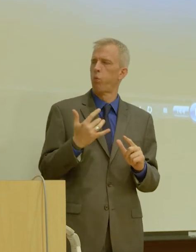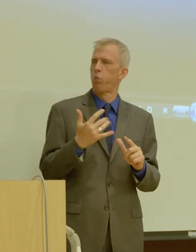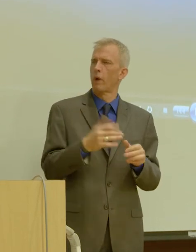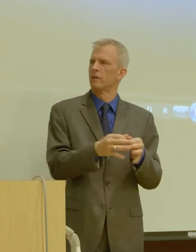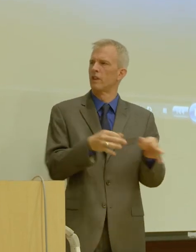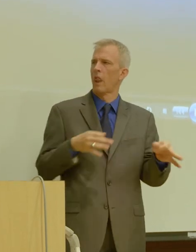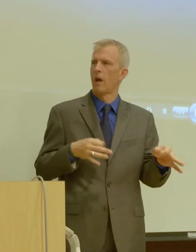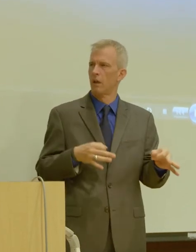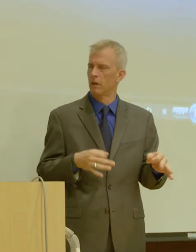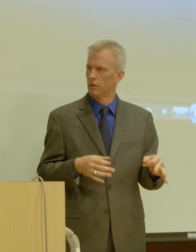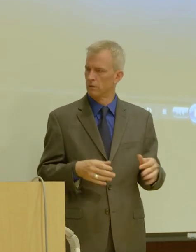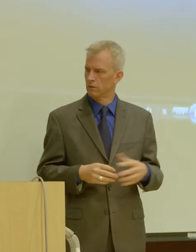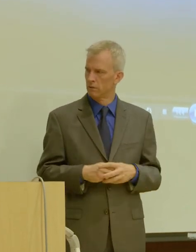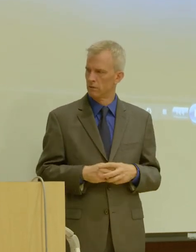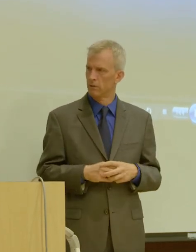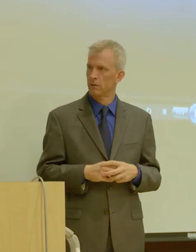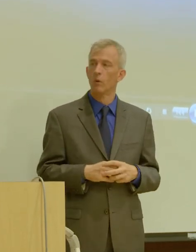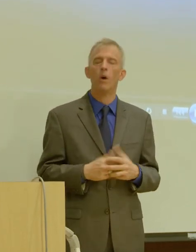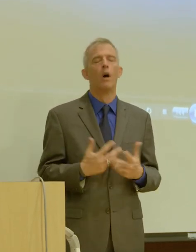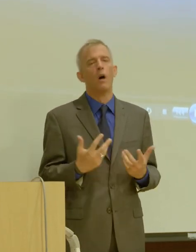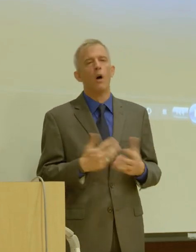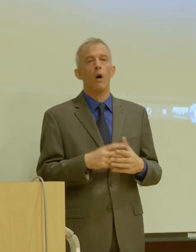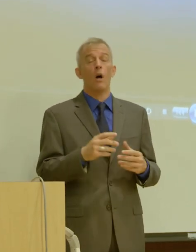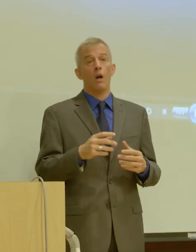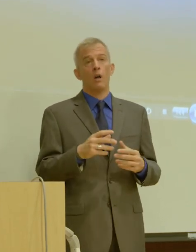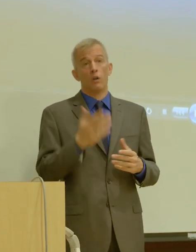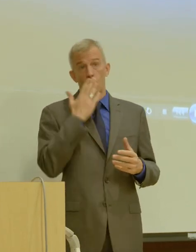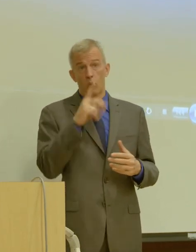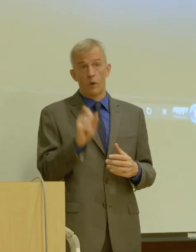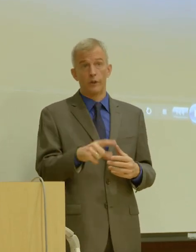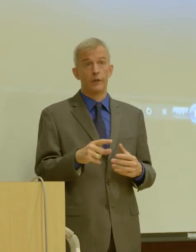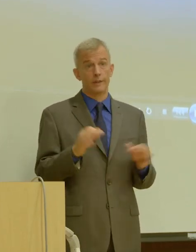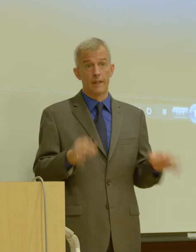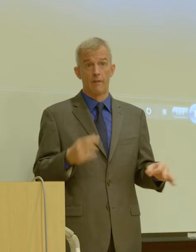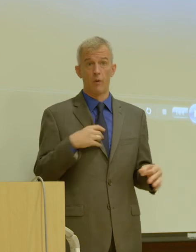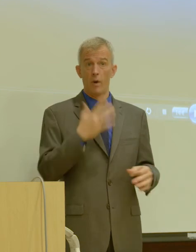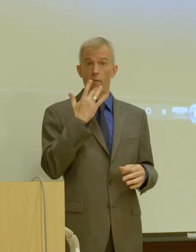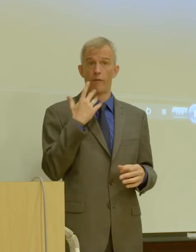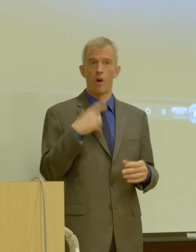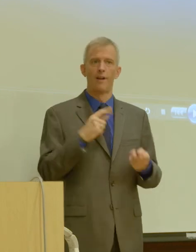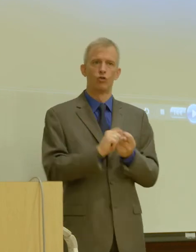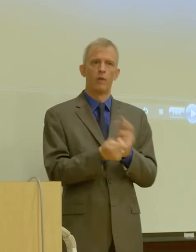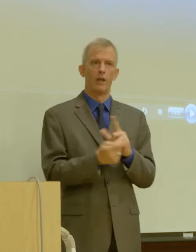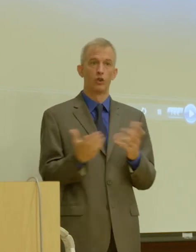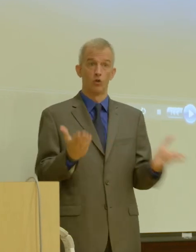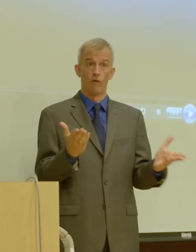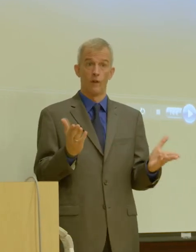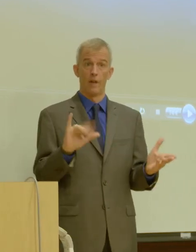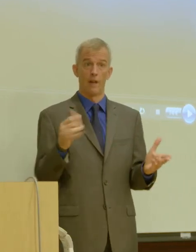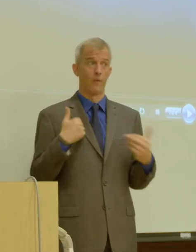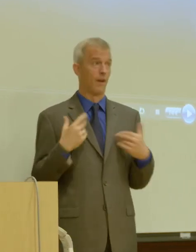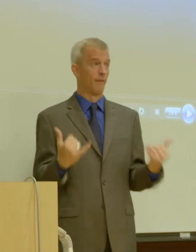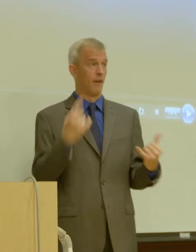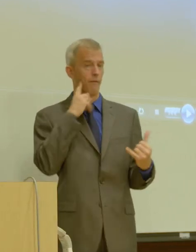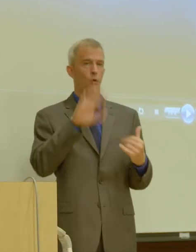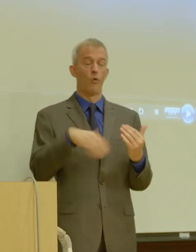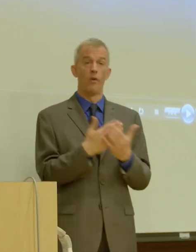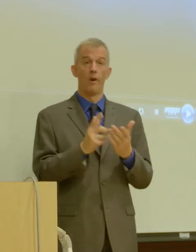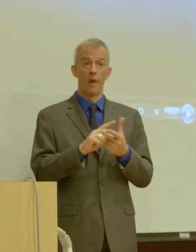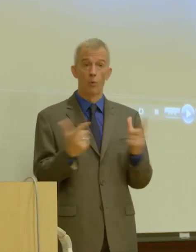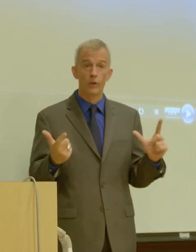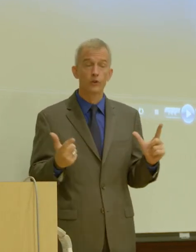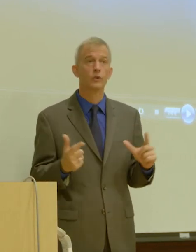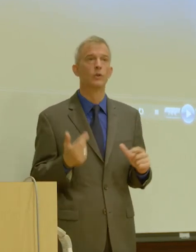Yeah, no, it's a great question. Certainly, we would prefer to have translation services like we have now for all of our languages. Uh,